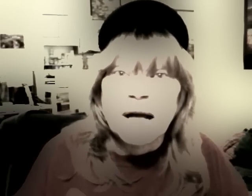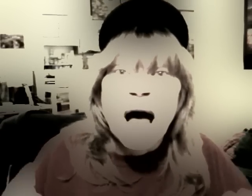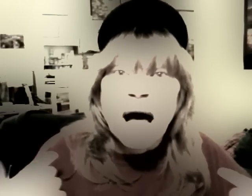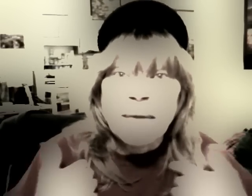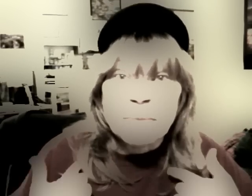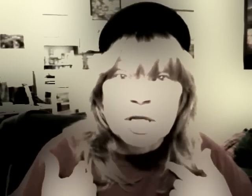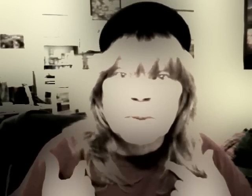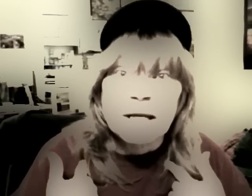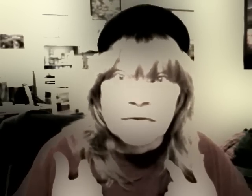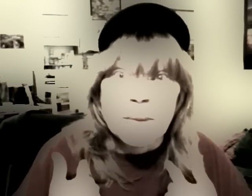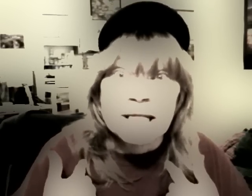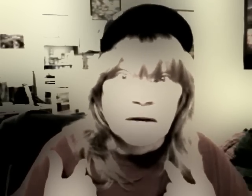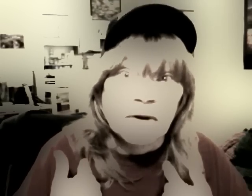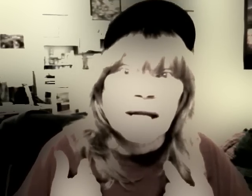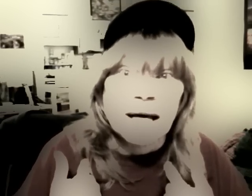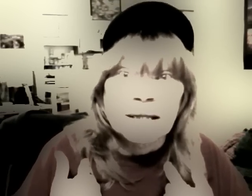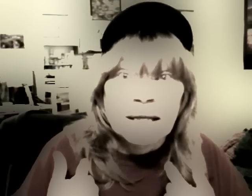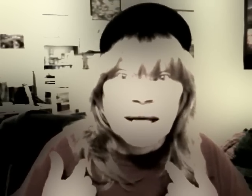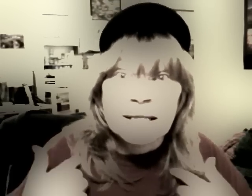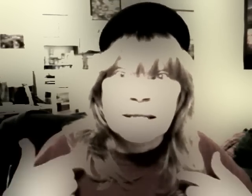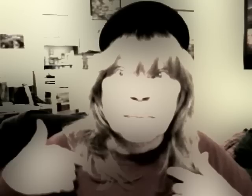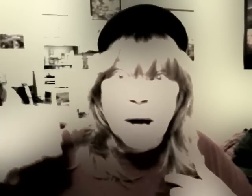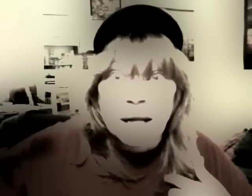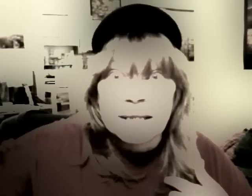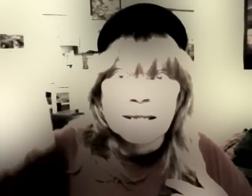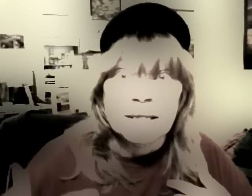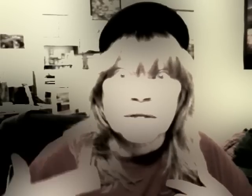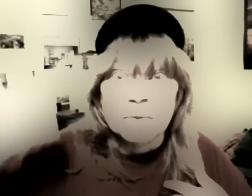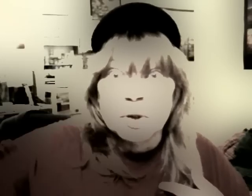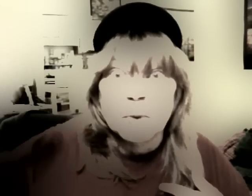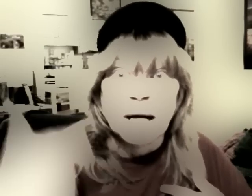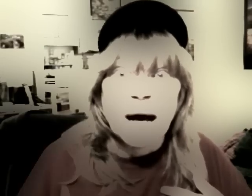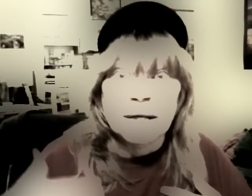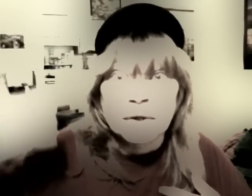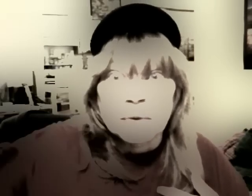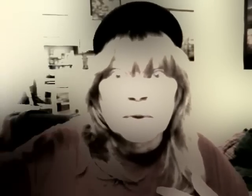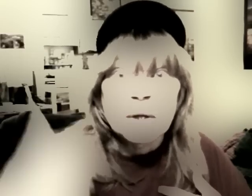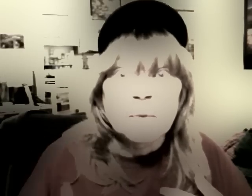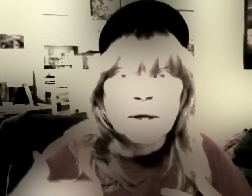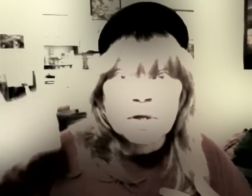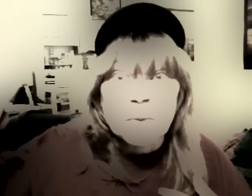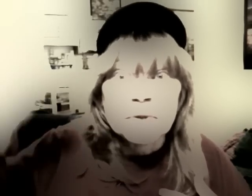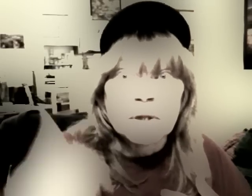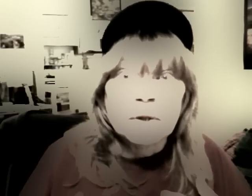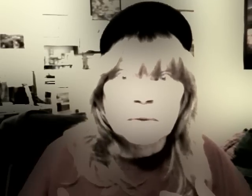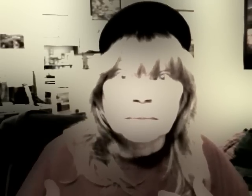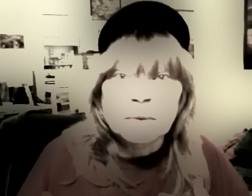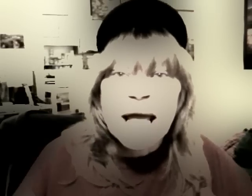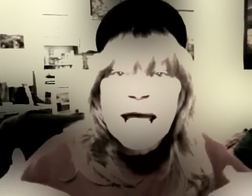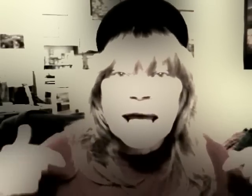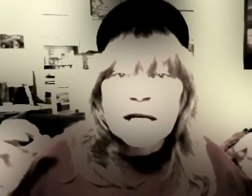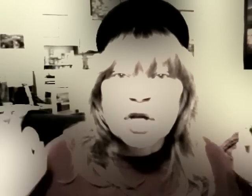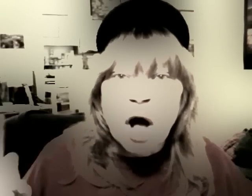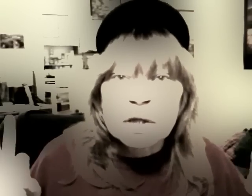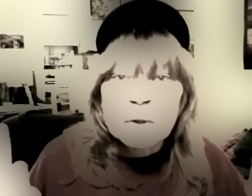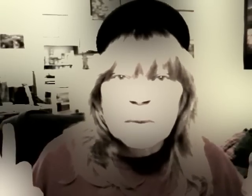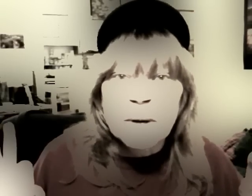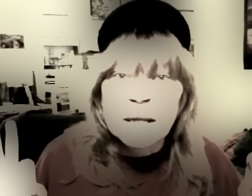I'm just speaking for myself on that. That's a policy decision between God and you, what you're supposed to do. It is also a policy